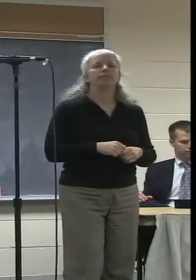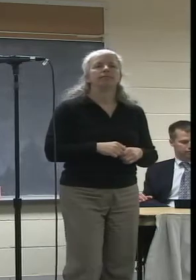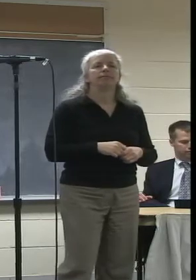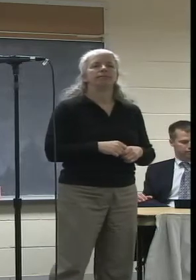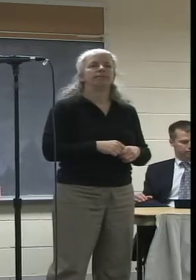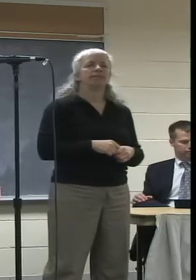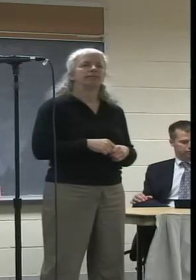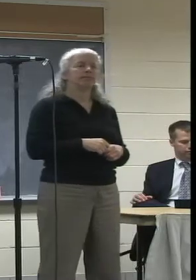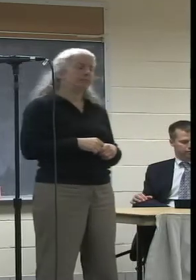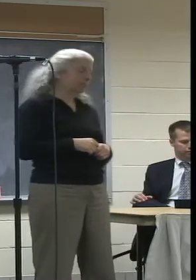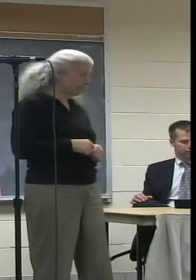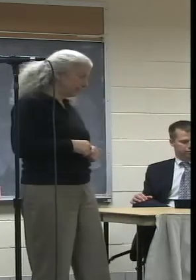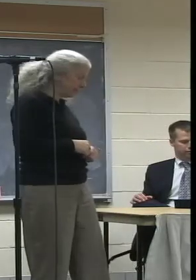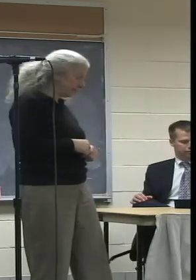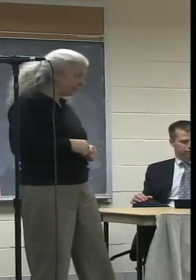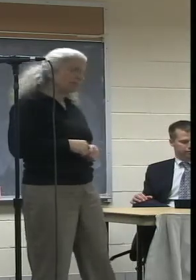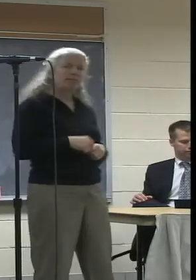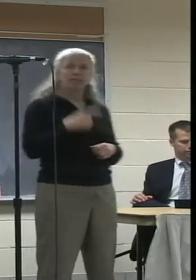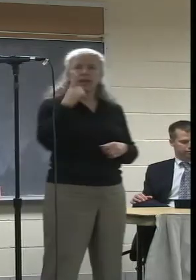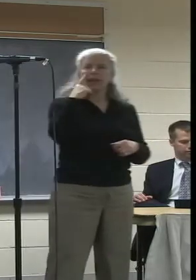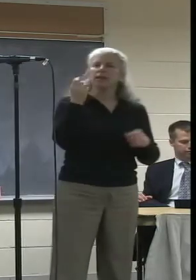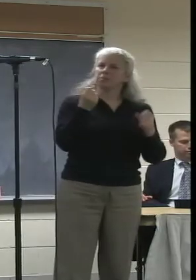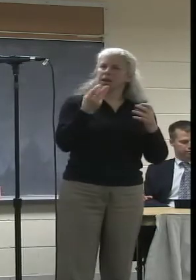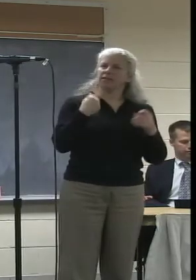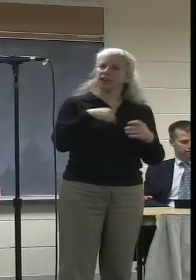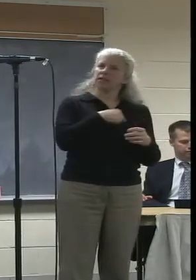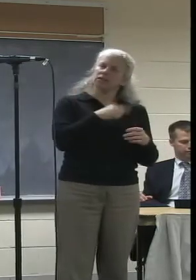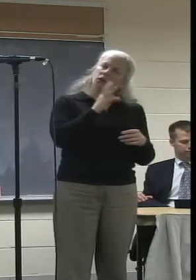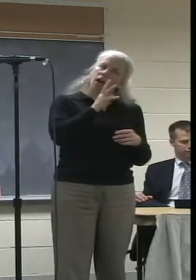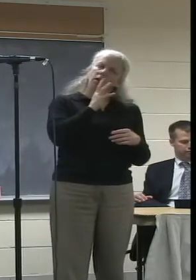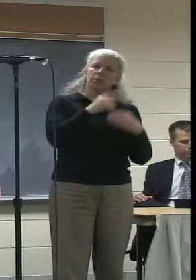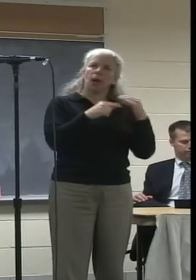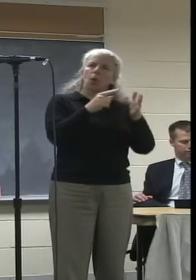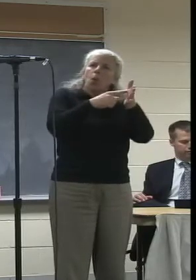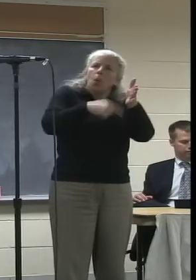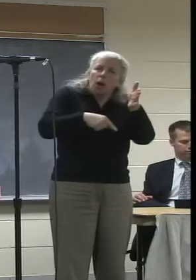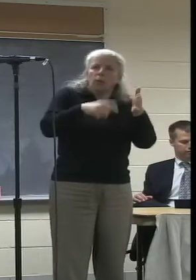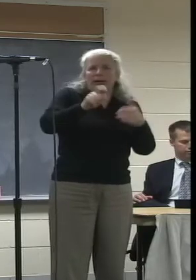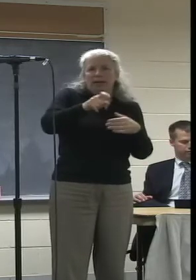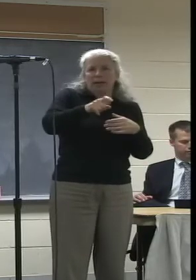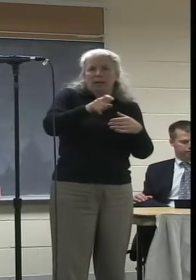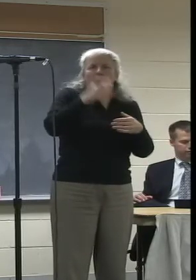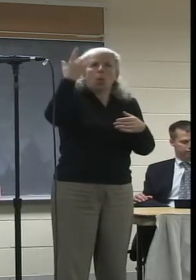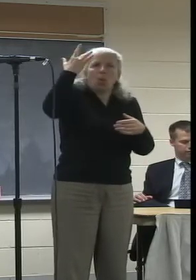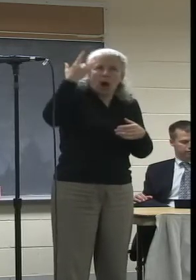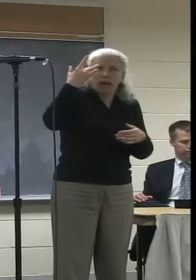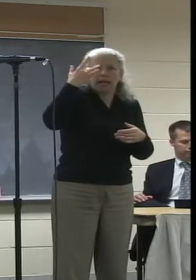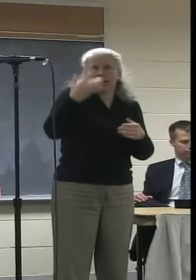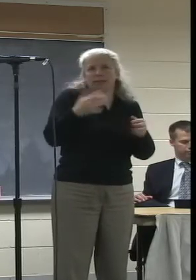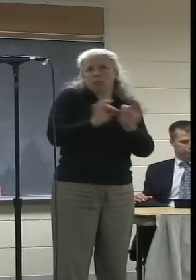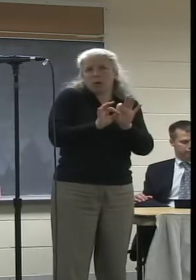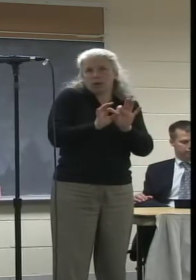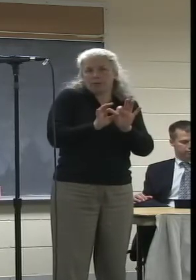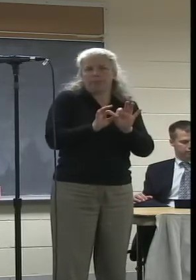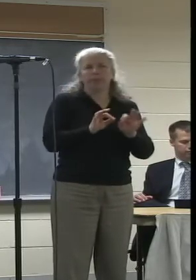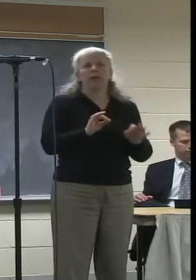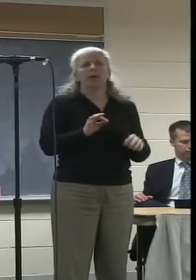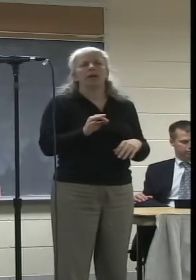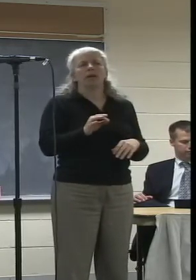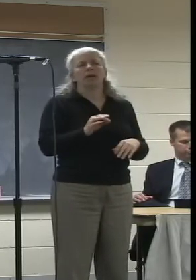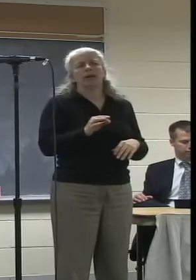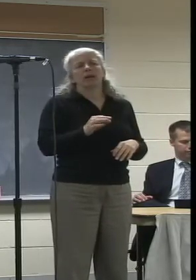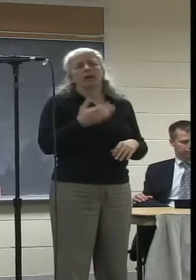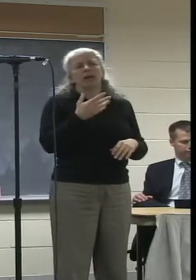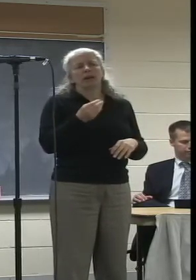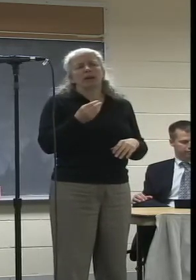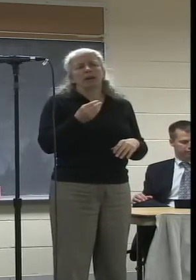spoken to the what is needed and to the why it matters. And when we